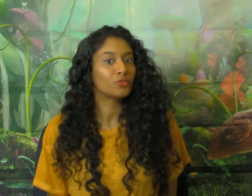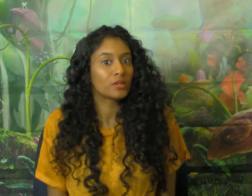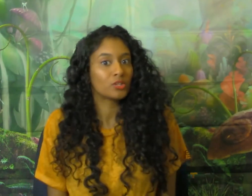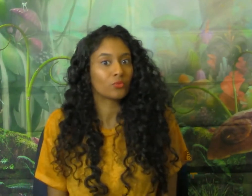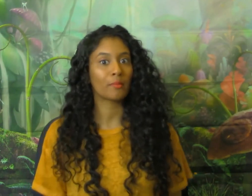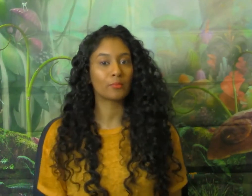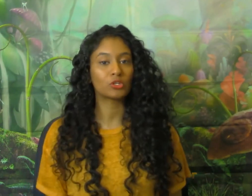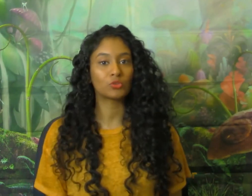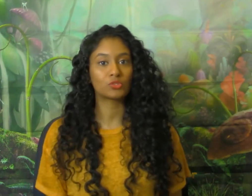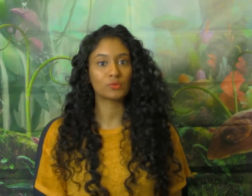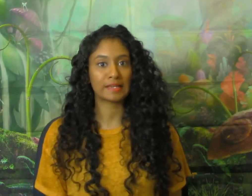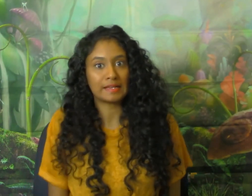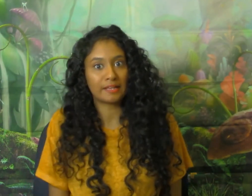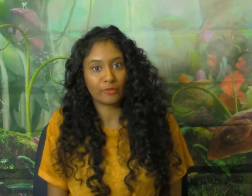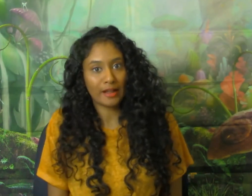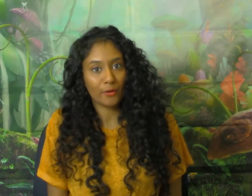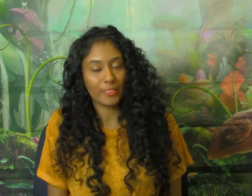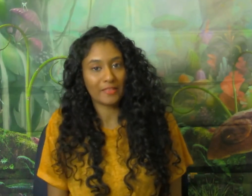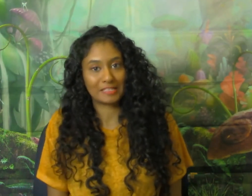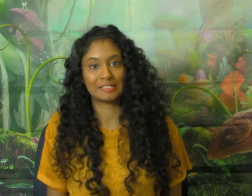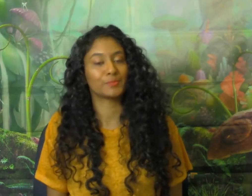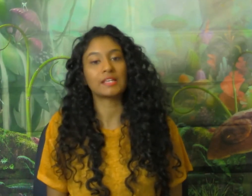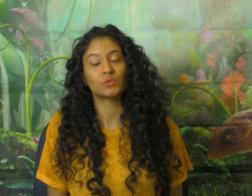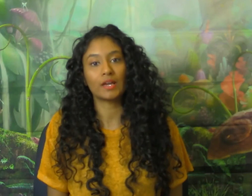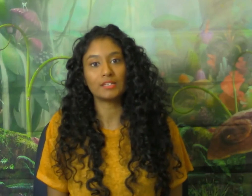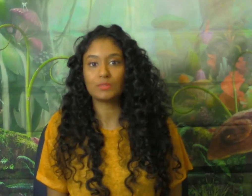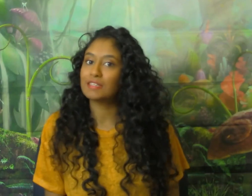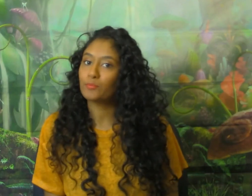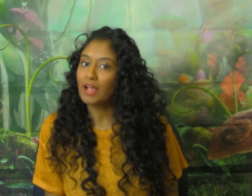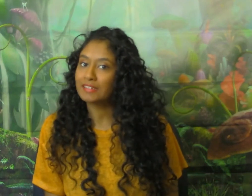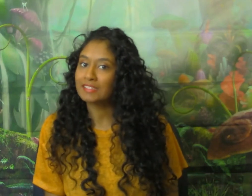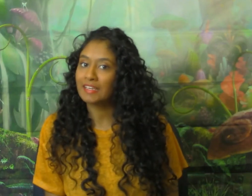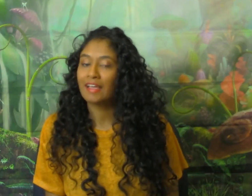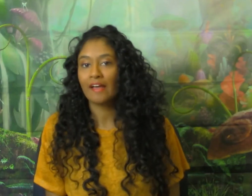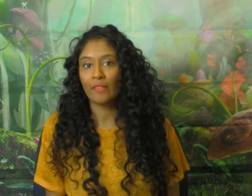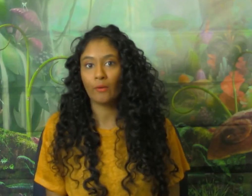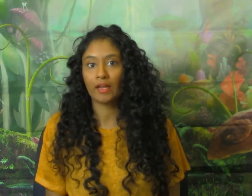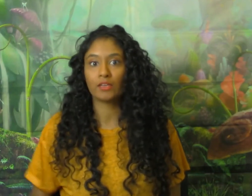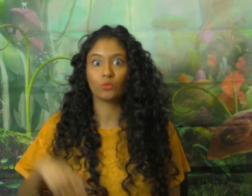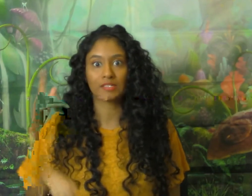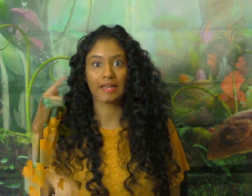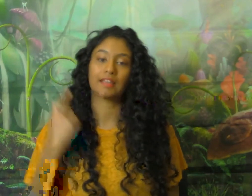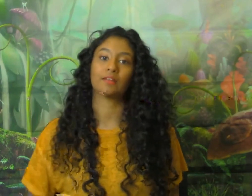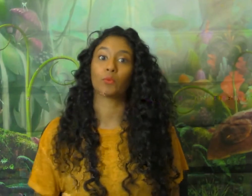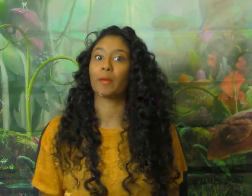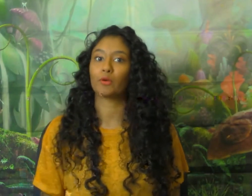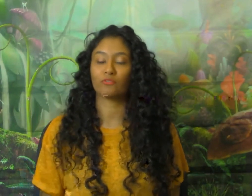can remember to use those signs every now and then. The best way to keep practicing and that way you'll retain it and remember it for